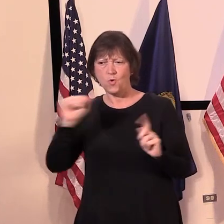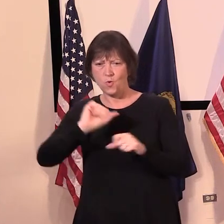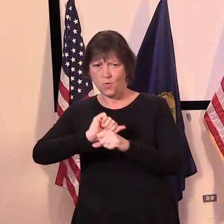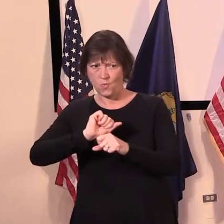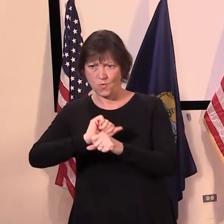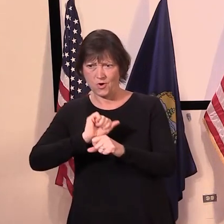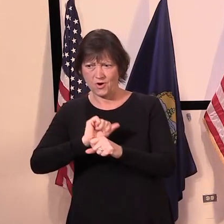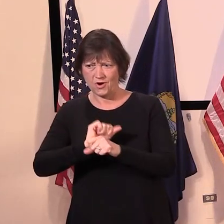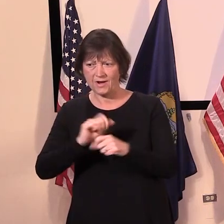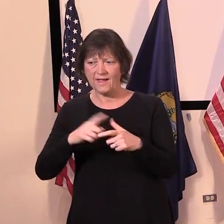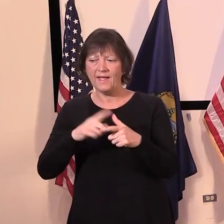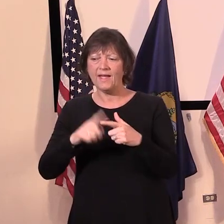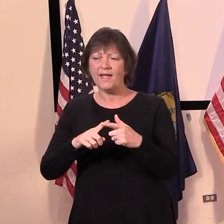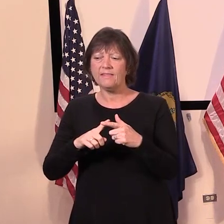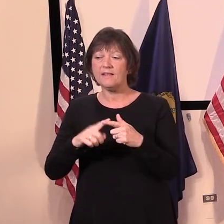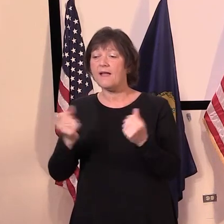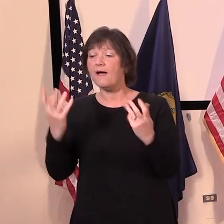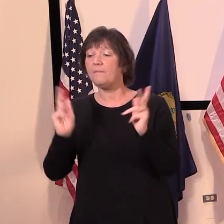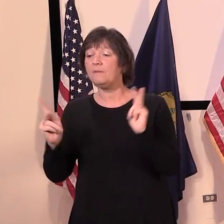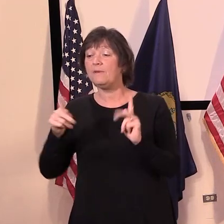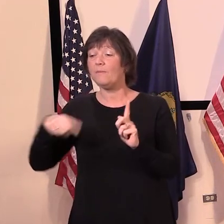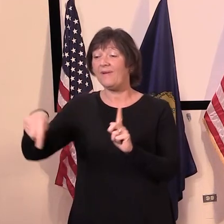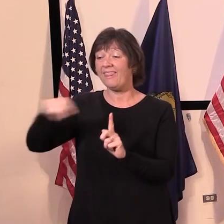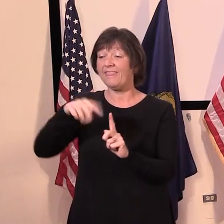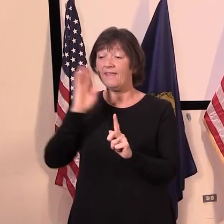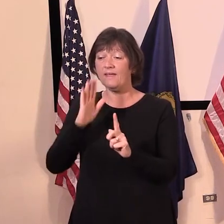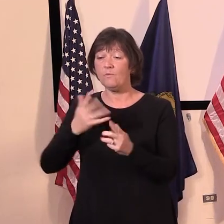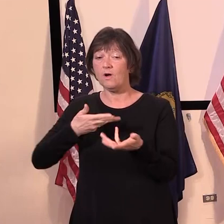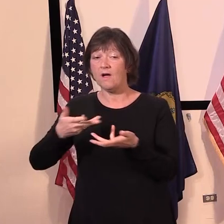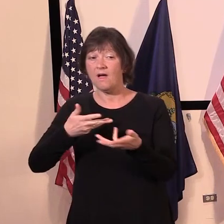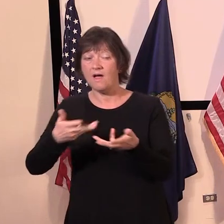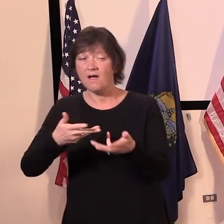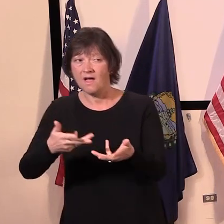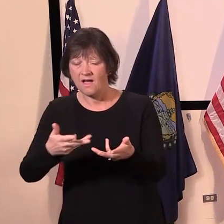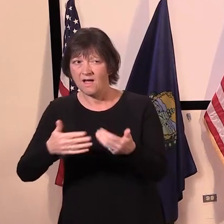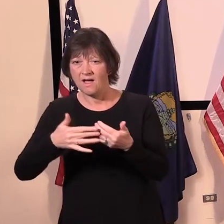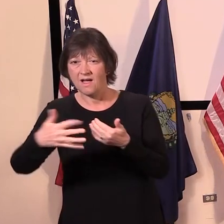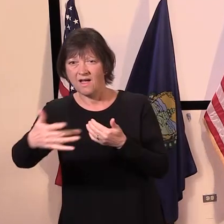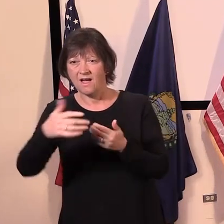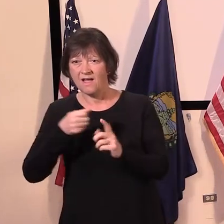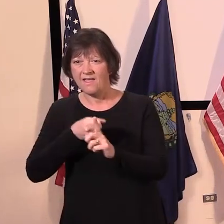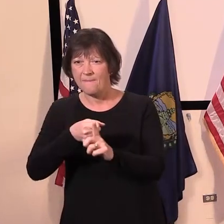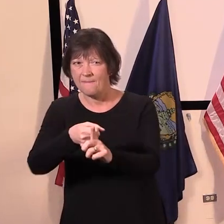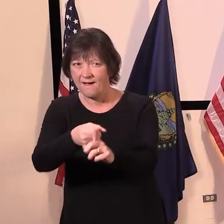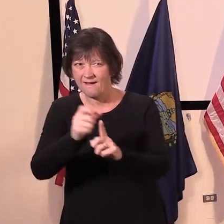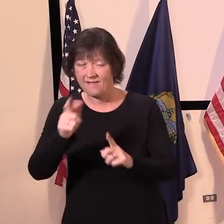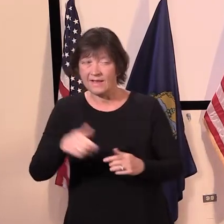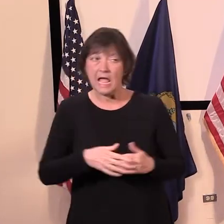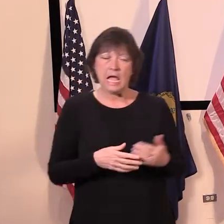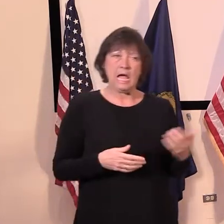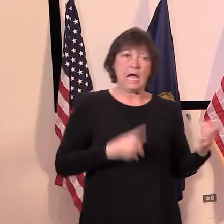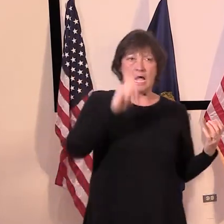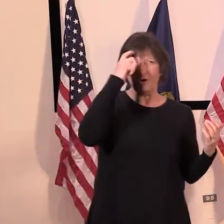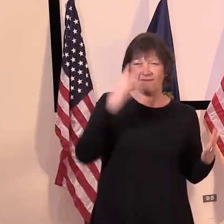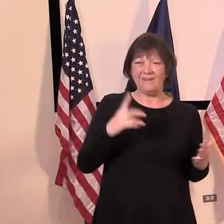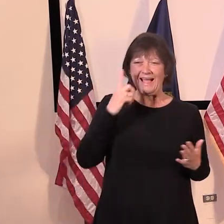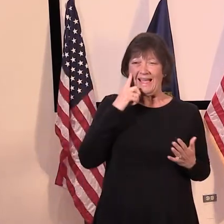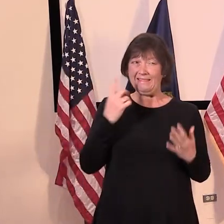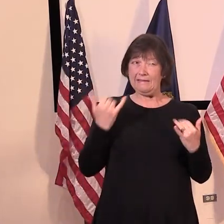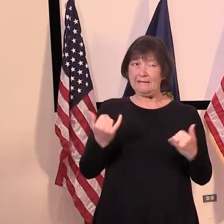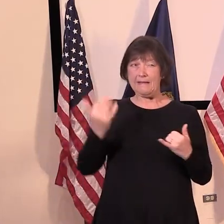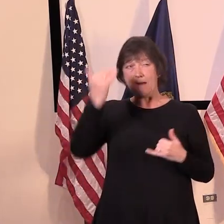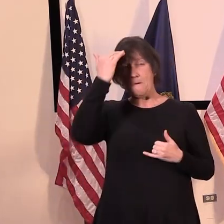how many people are actually getting back to work. Yeah, I think it's a bit early to retrieve that information